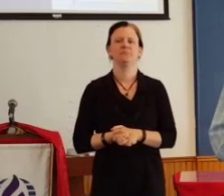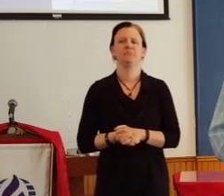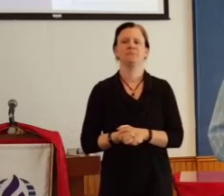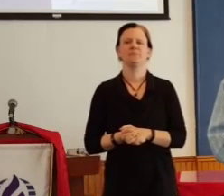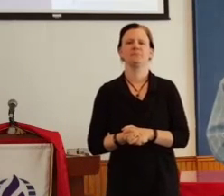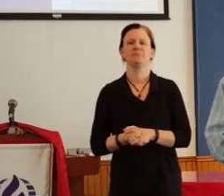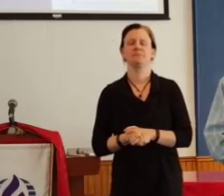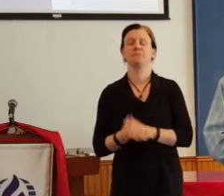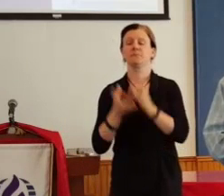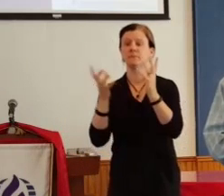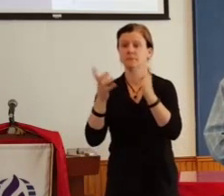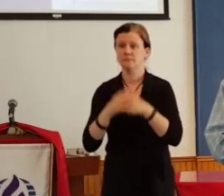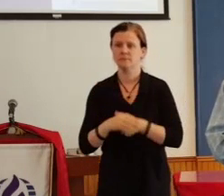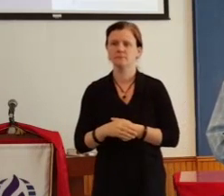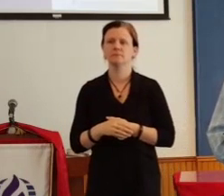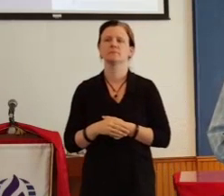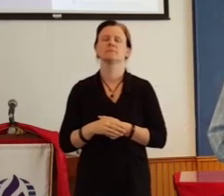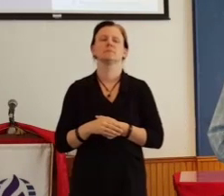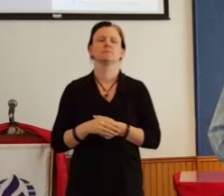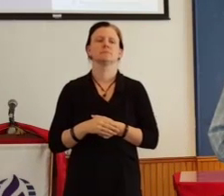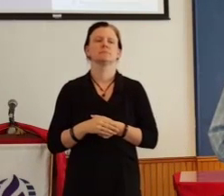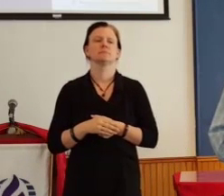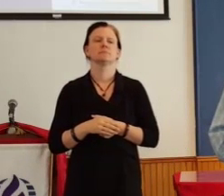So imagine if you will.